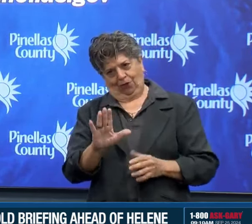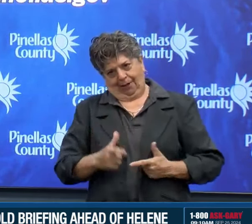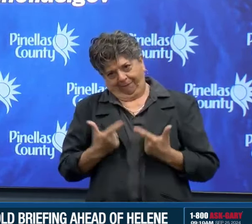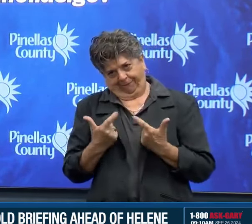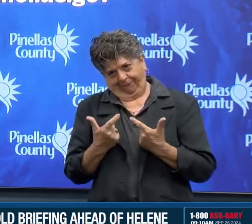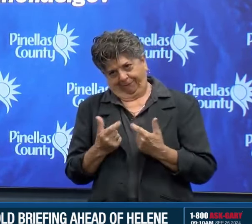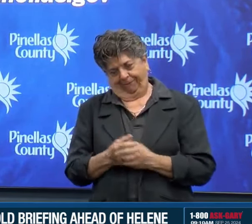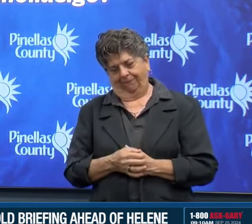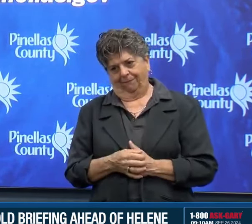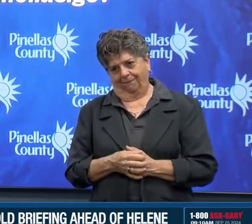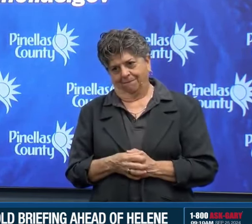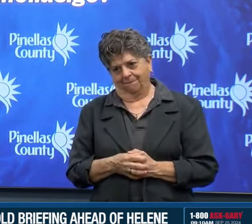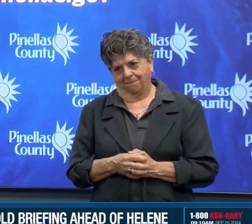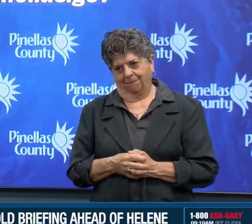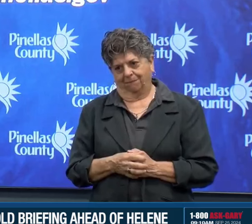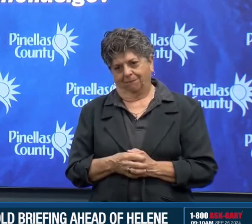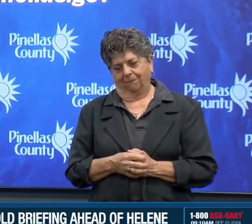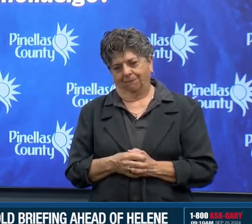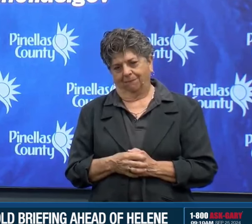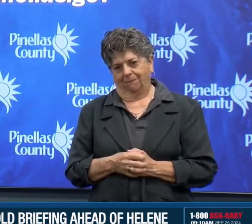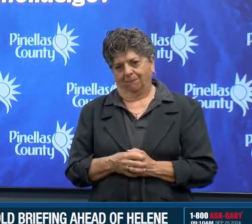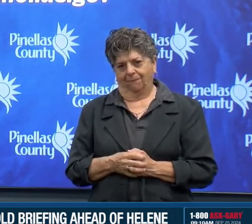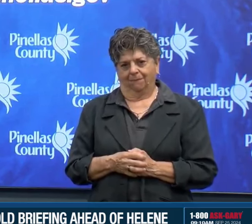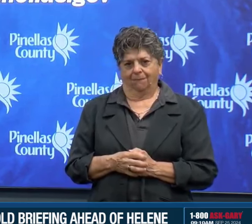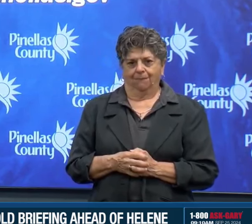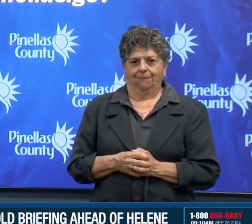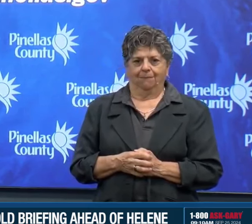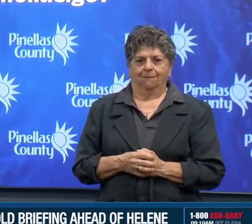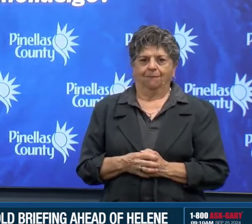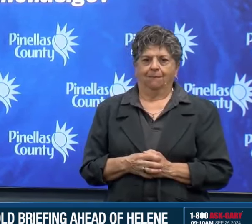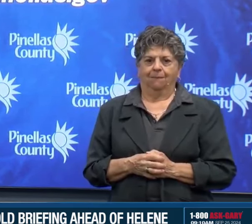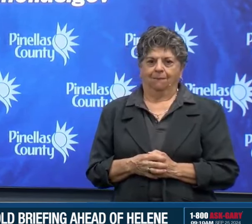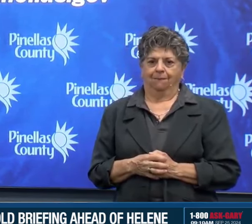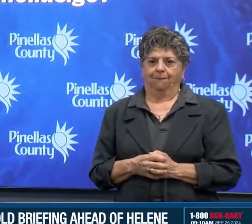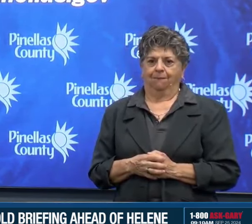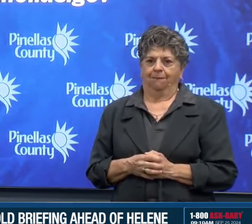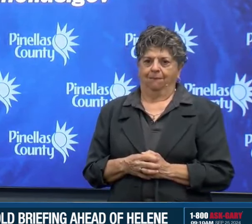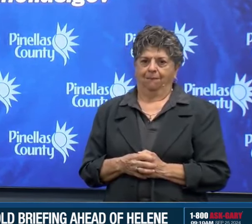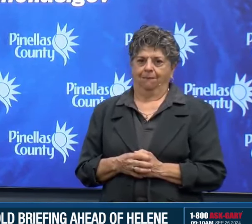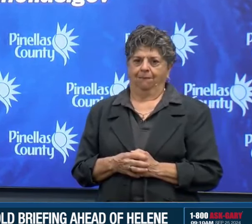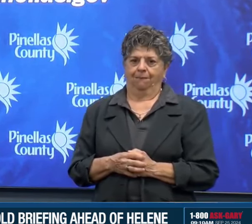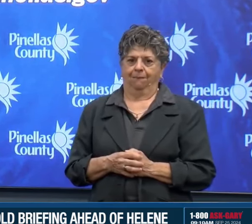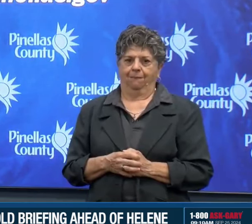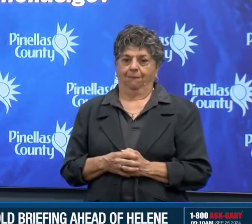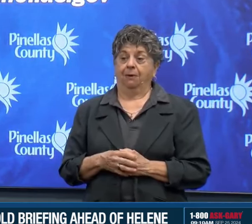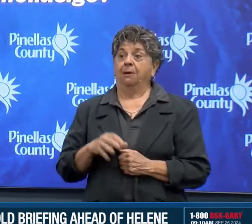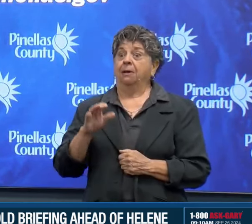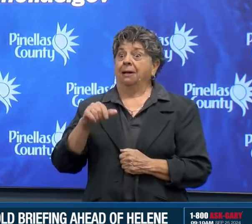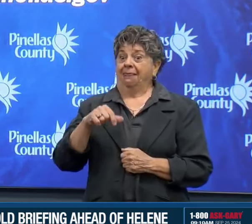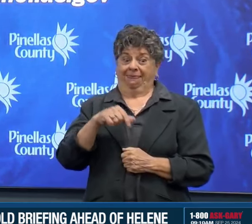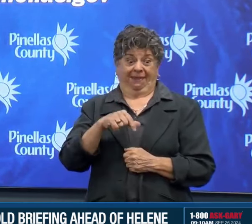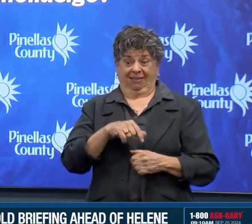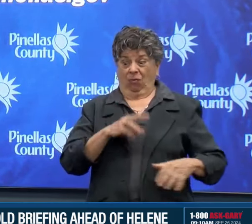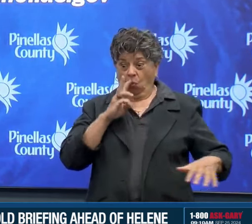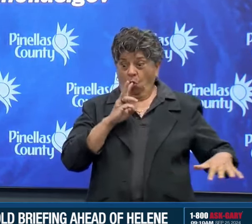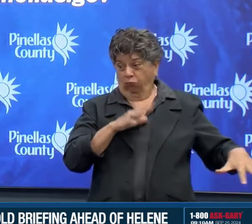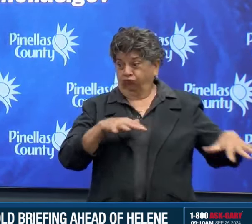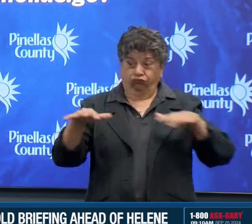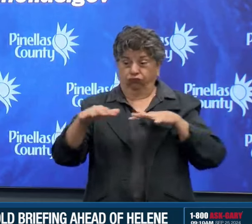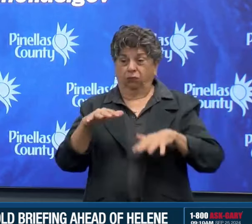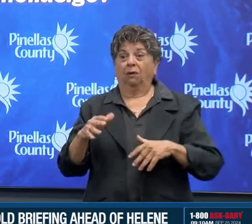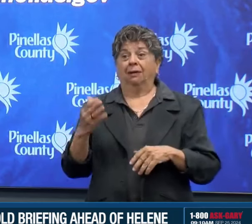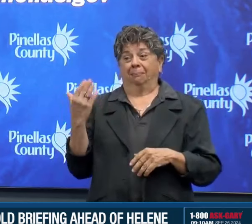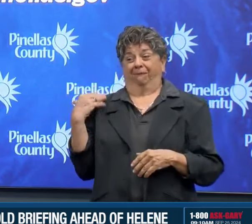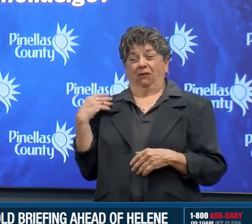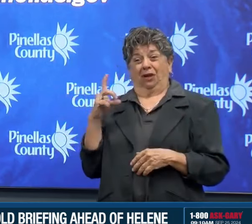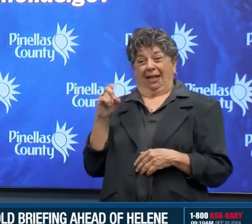The marine conditions are going to be worse than they were for Debbie and for a much longer duration. Find a shelter or stay